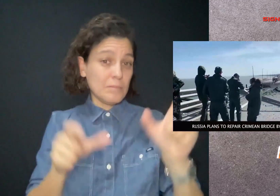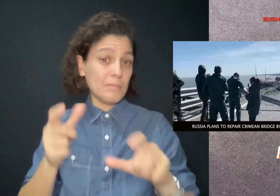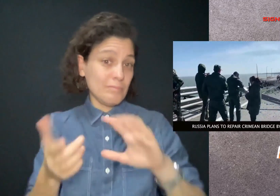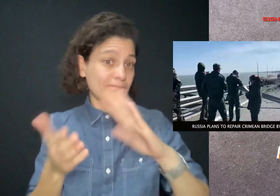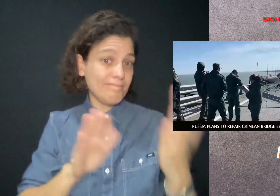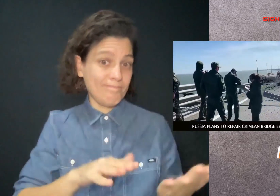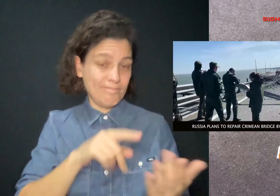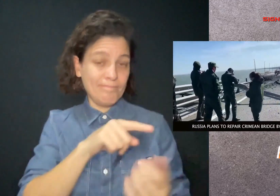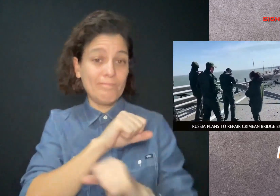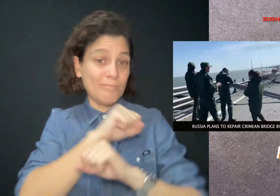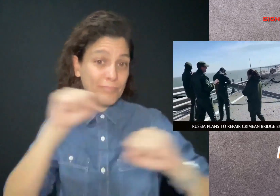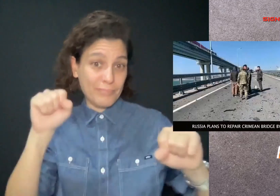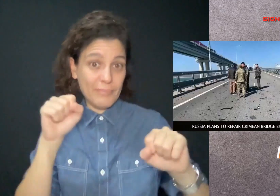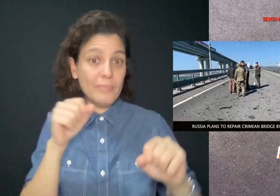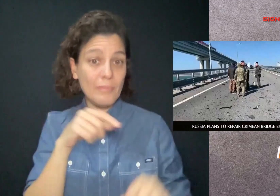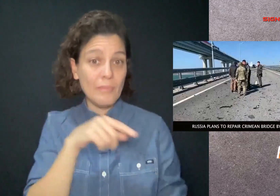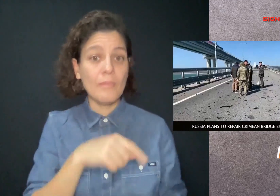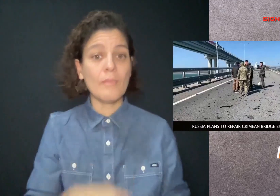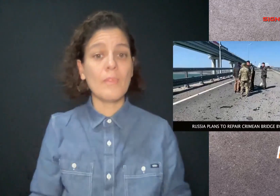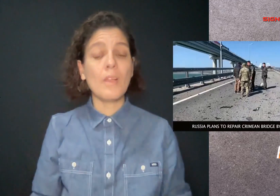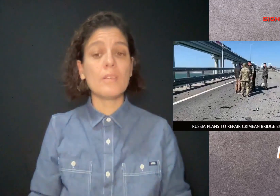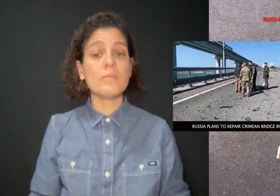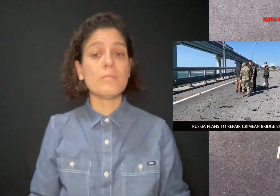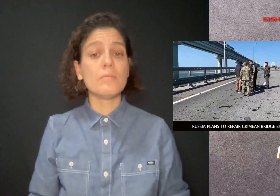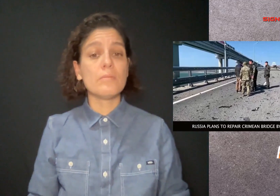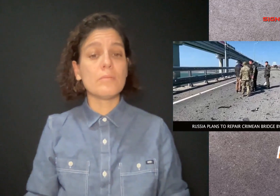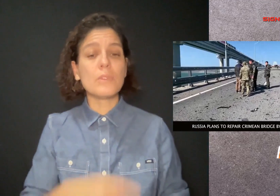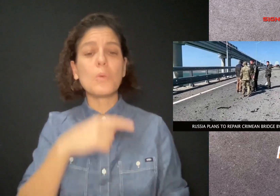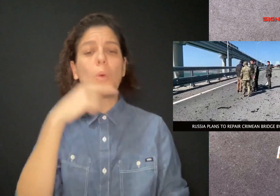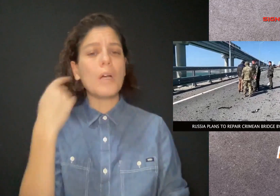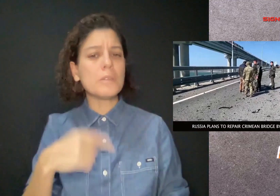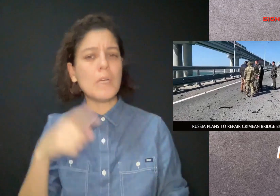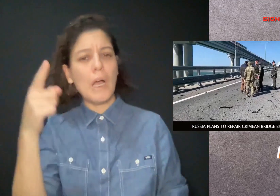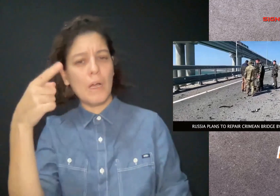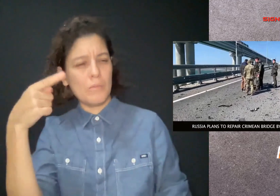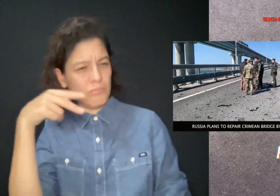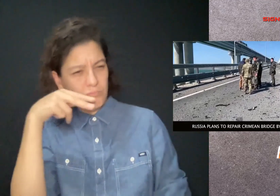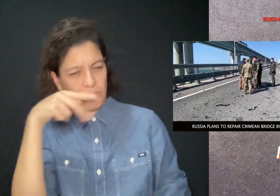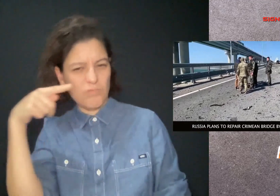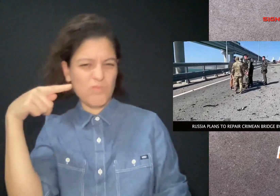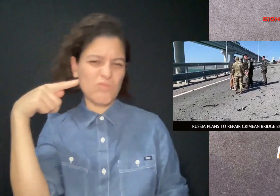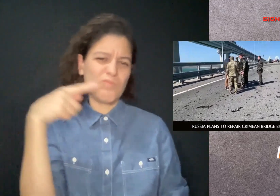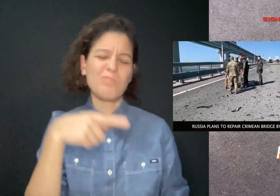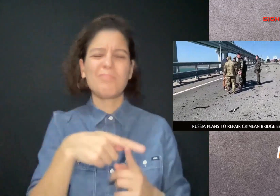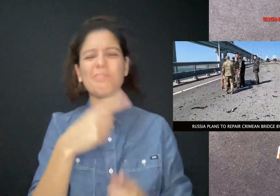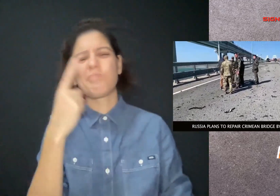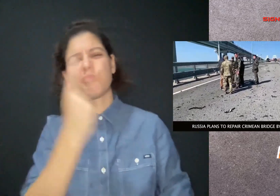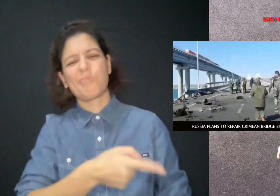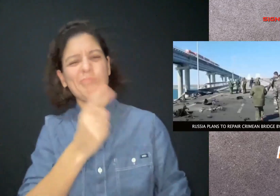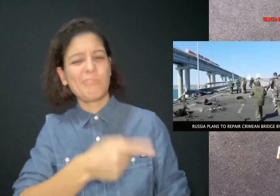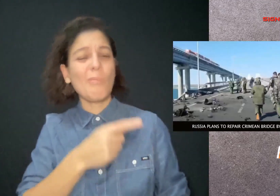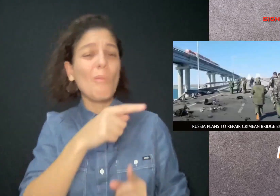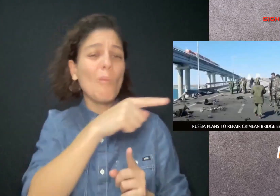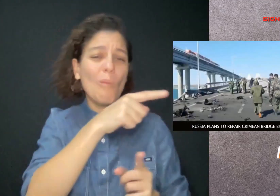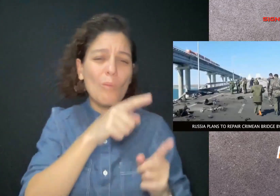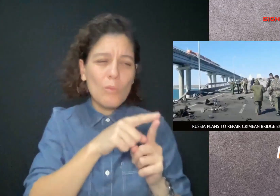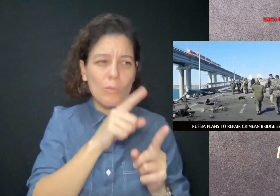allegedly with a bomb concealed inside a truck. Three people died in the attack.